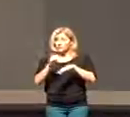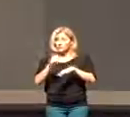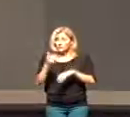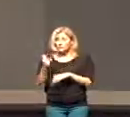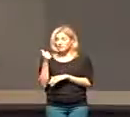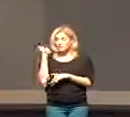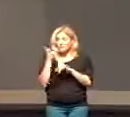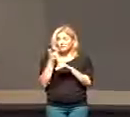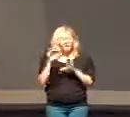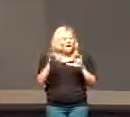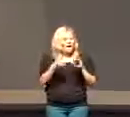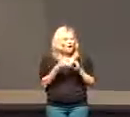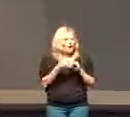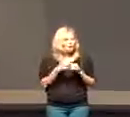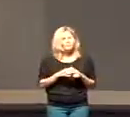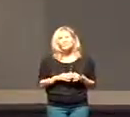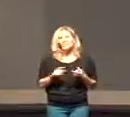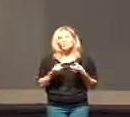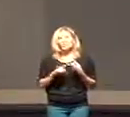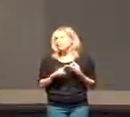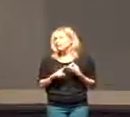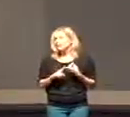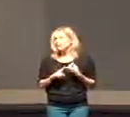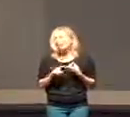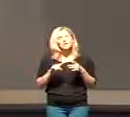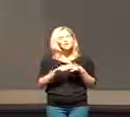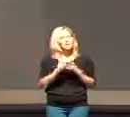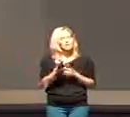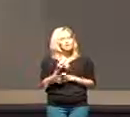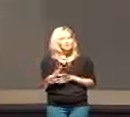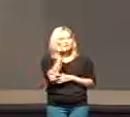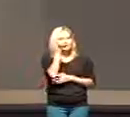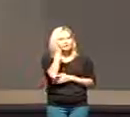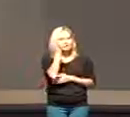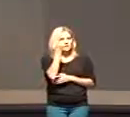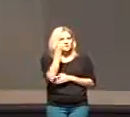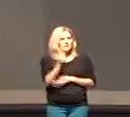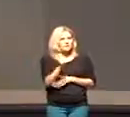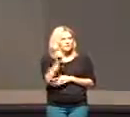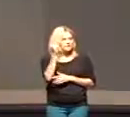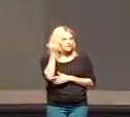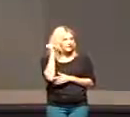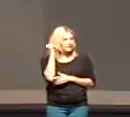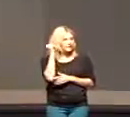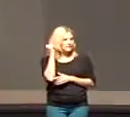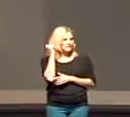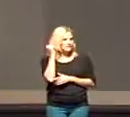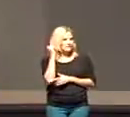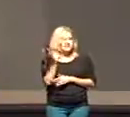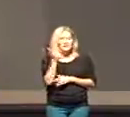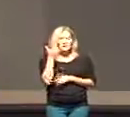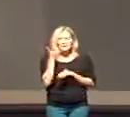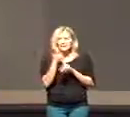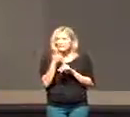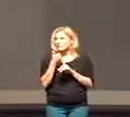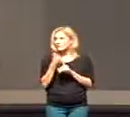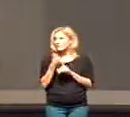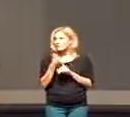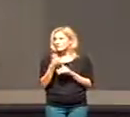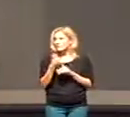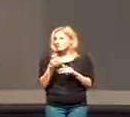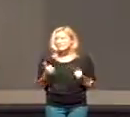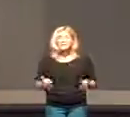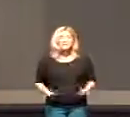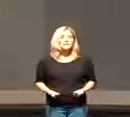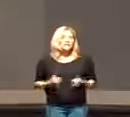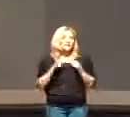well number one begin understanding that denial denying self to follow Christ is a